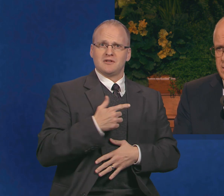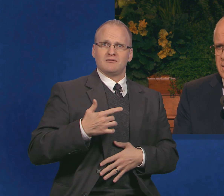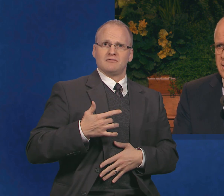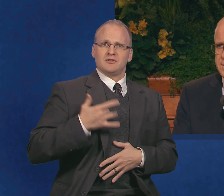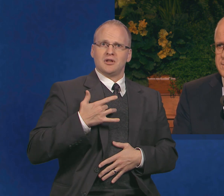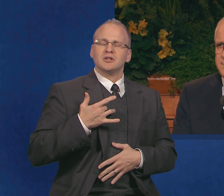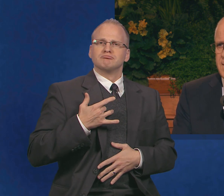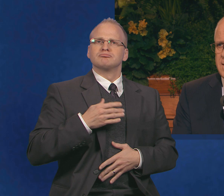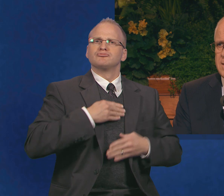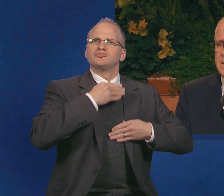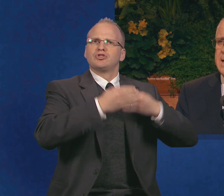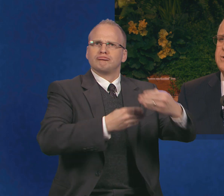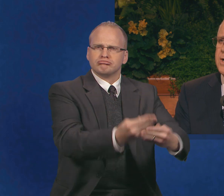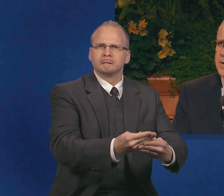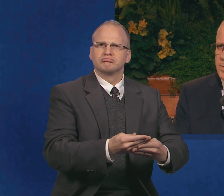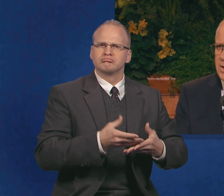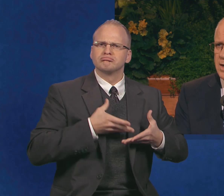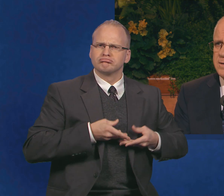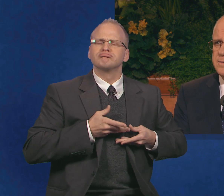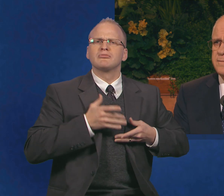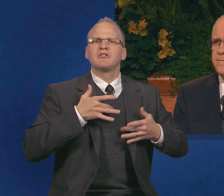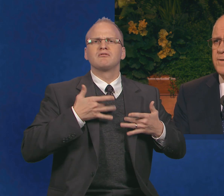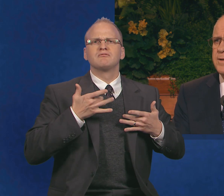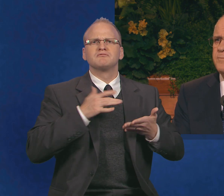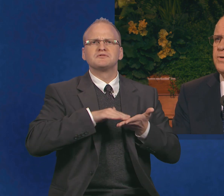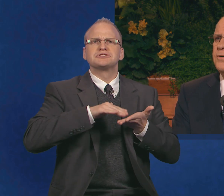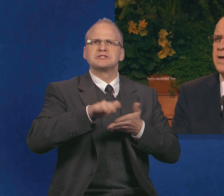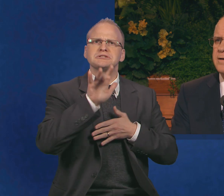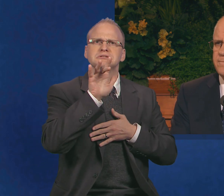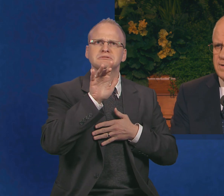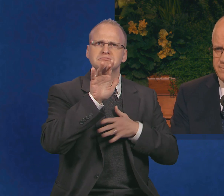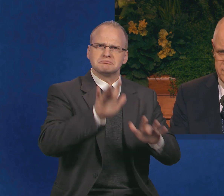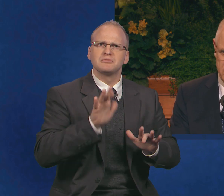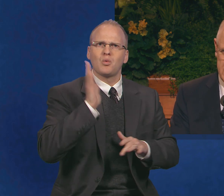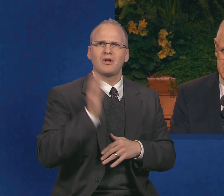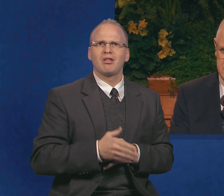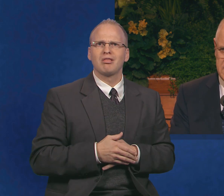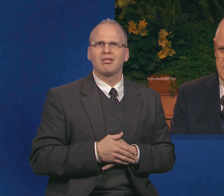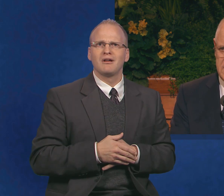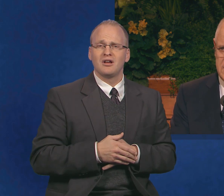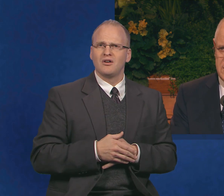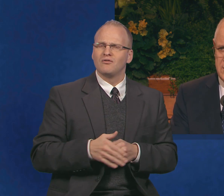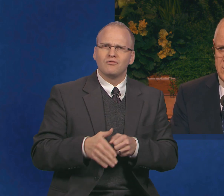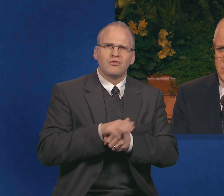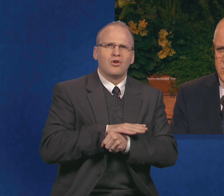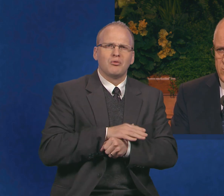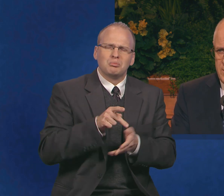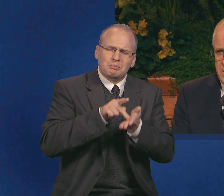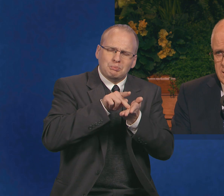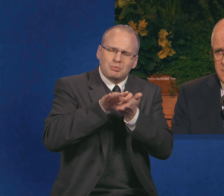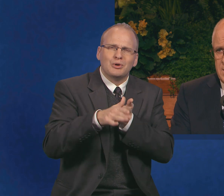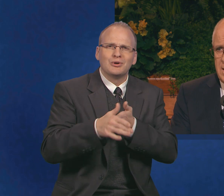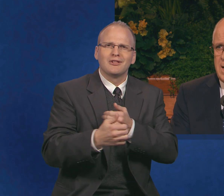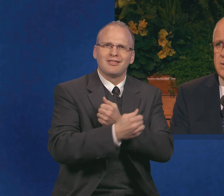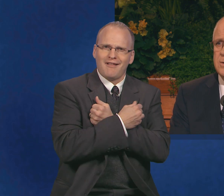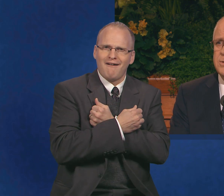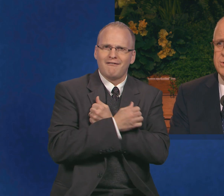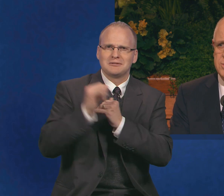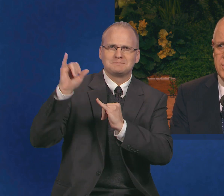heart, a charitable heart full of the pure love of Christ. We become eager to serve